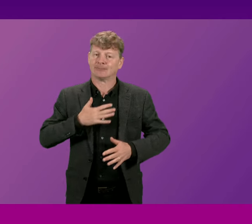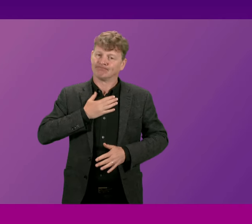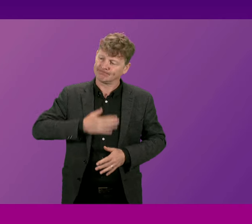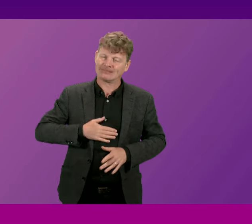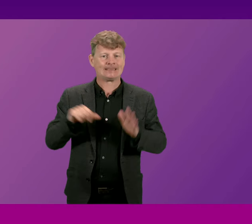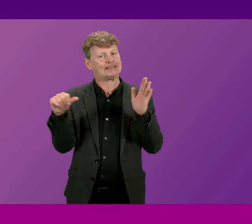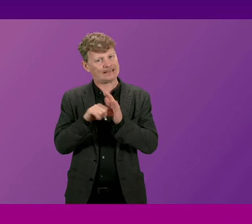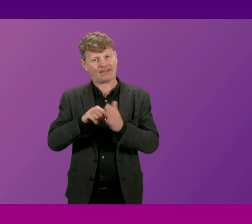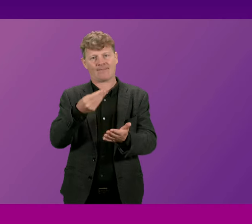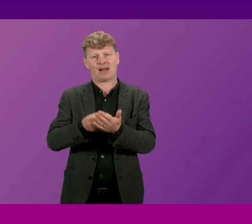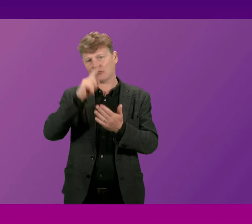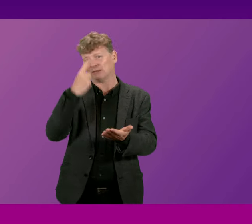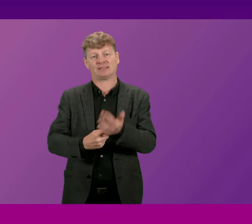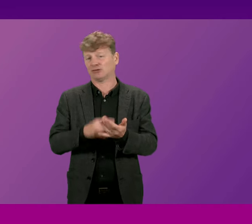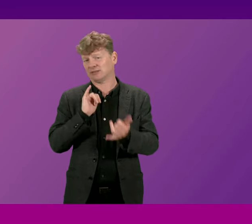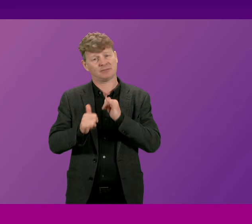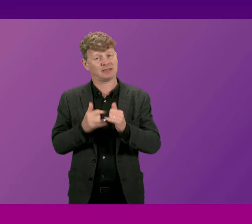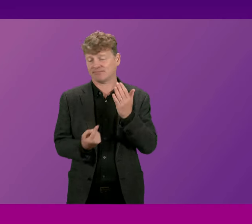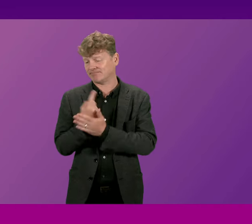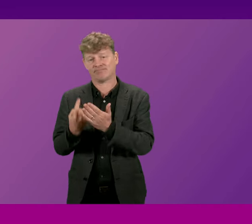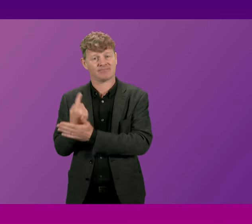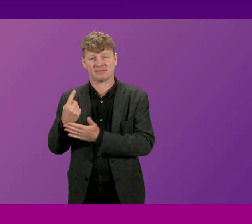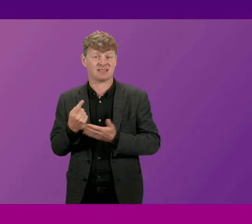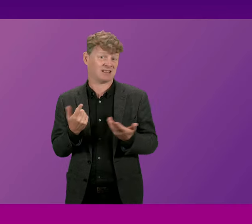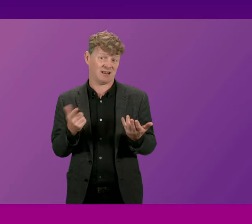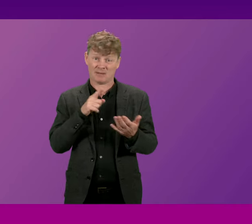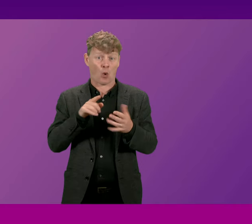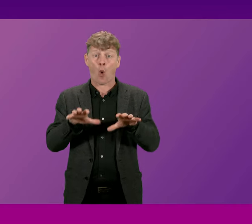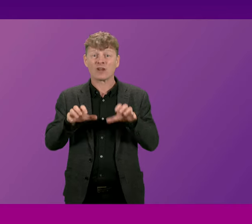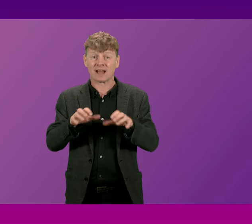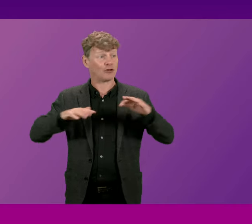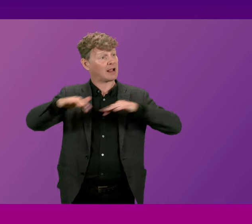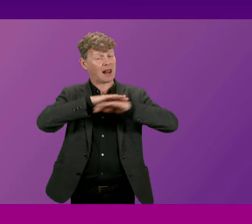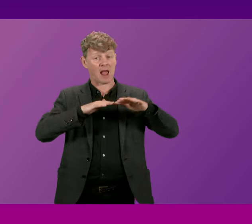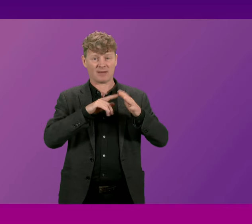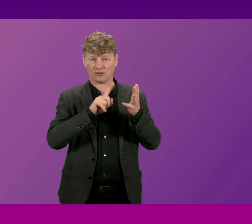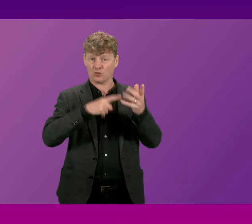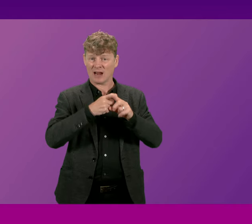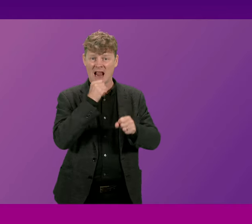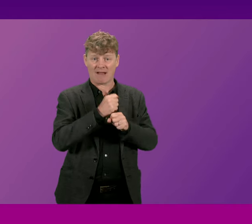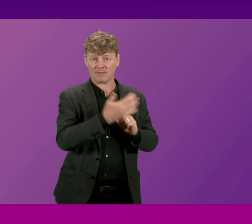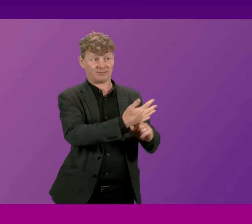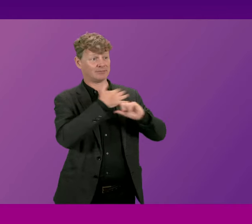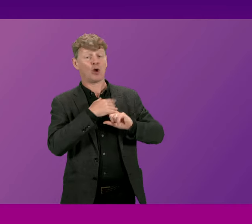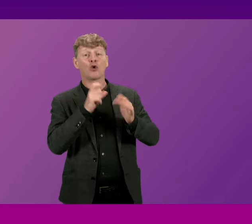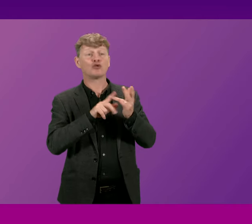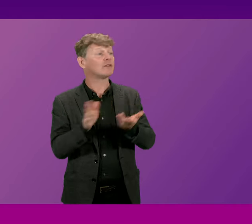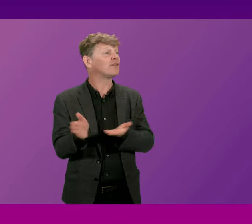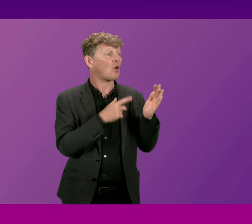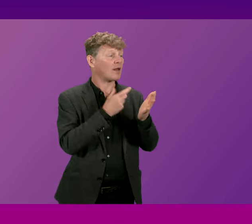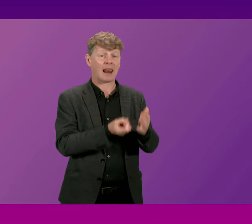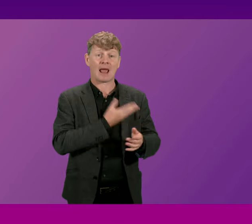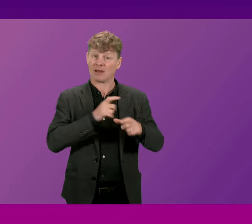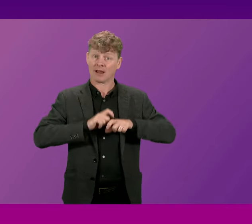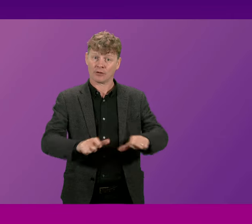financial choices particularly when we have a persistence of the austerity climate that we thought we'd seen the back of for the Conservatives Lorna